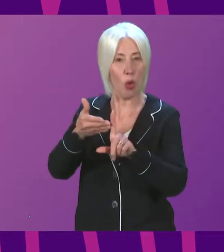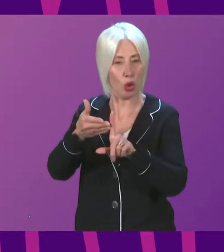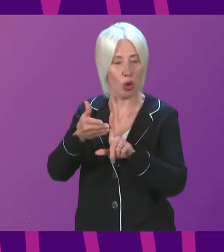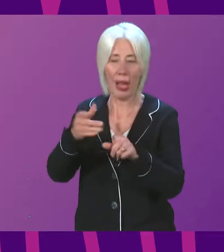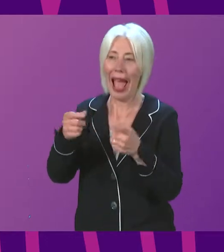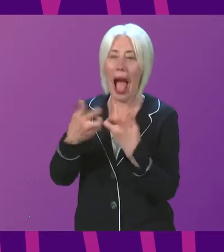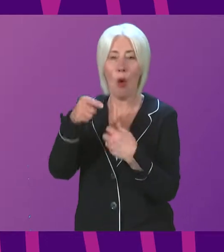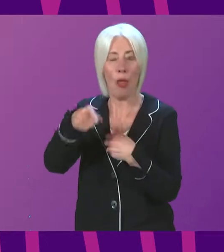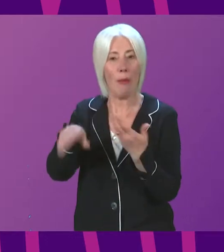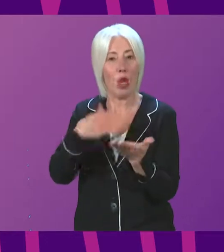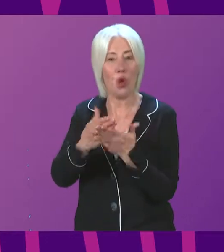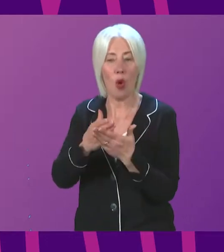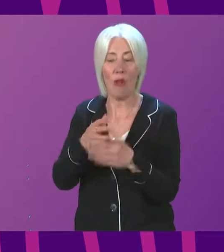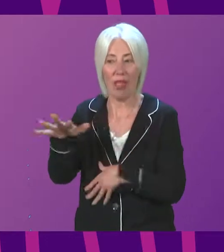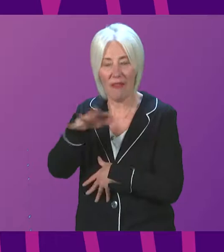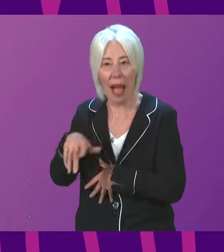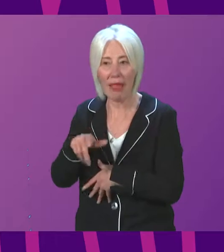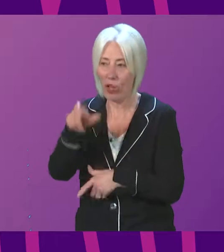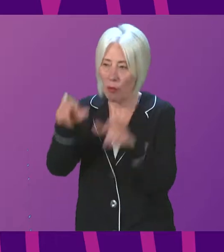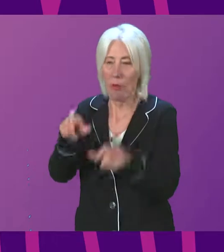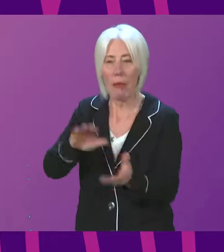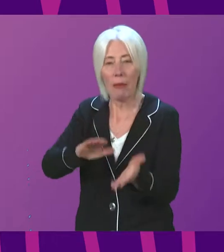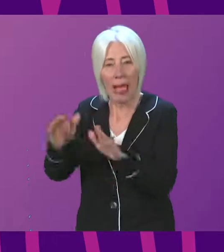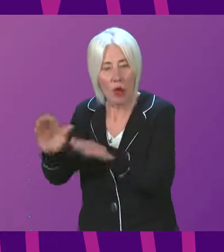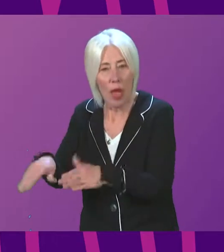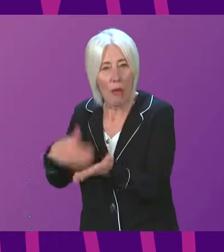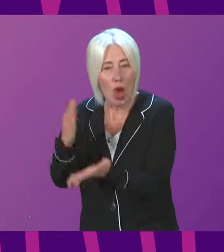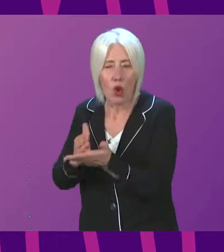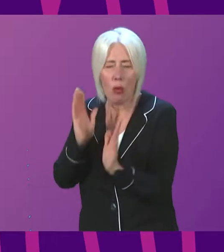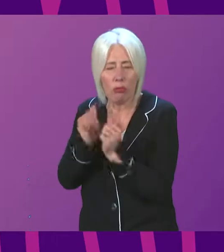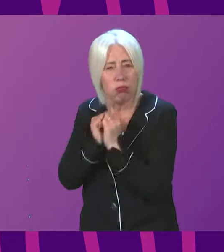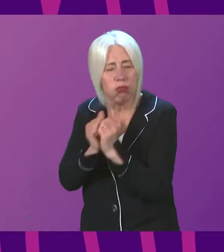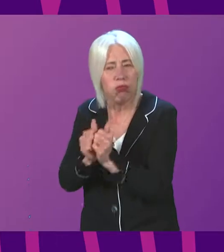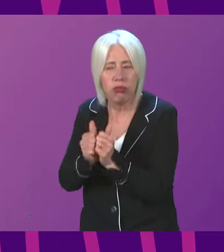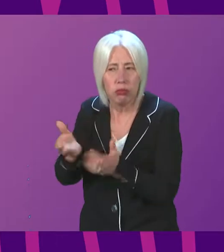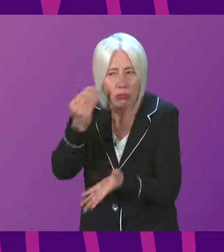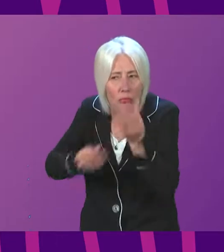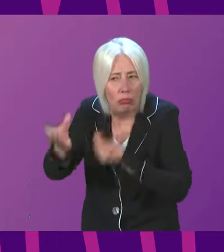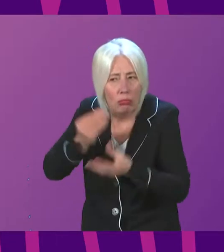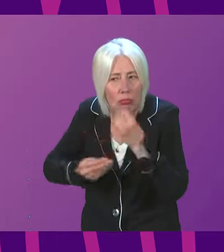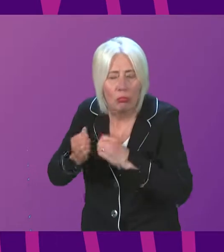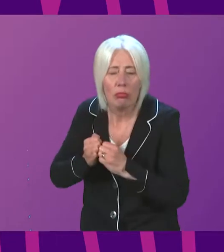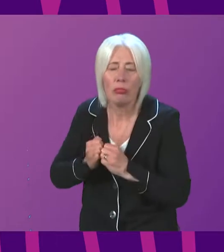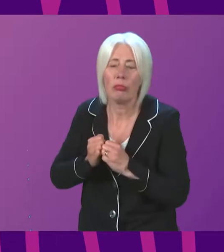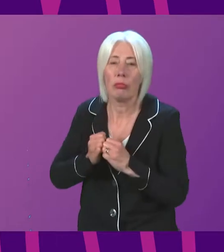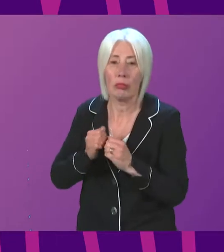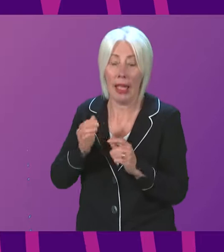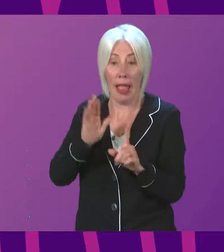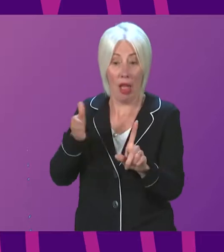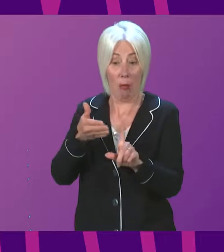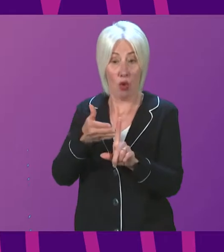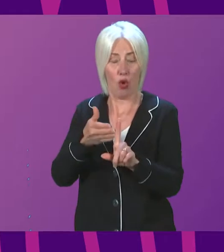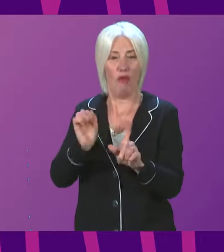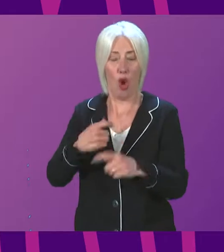ensure the voices of bereaved families are meaningfully heard? The importance of a human rights-based approach to the